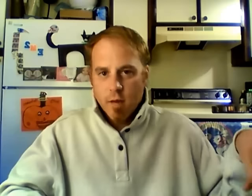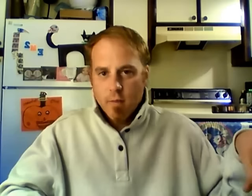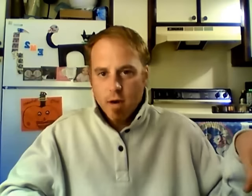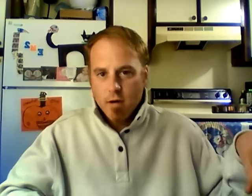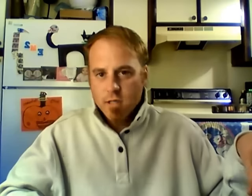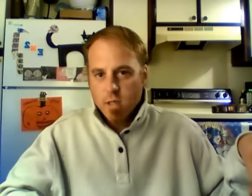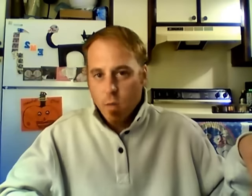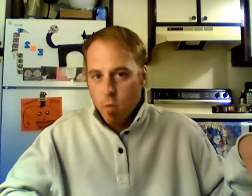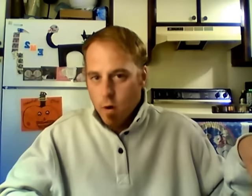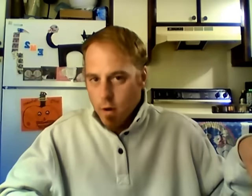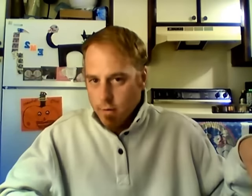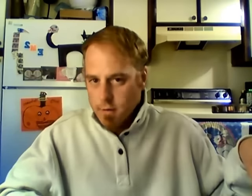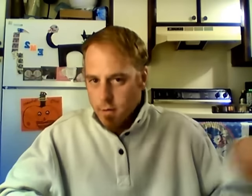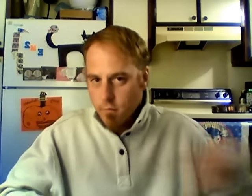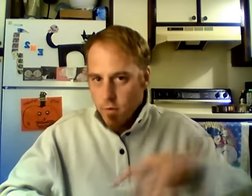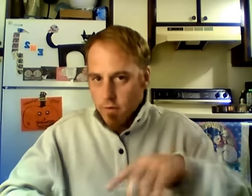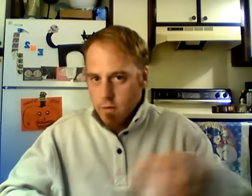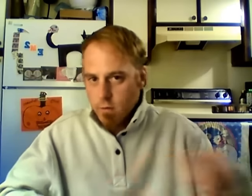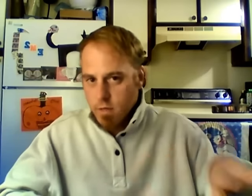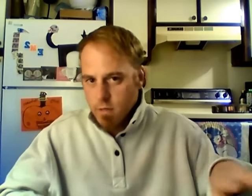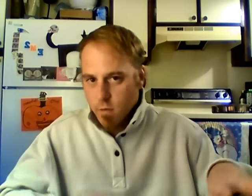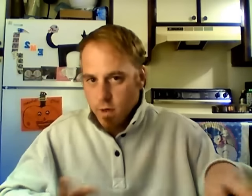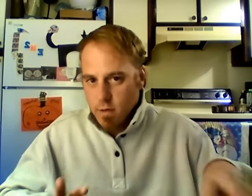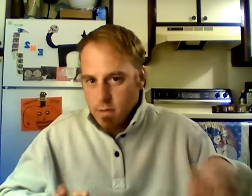reappear somewhere else on one of the two Ouija boards.